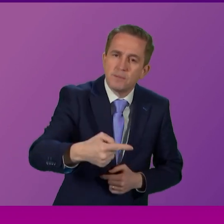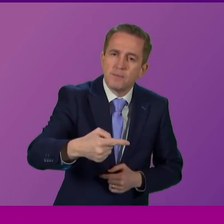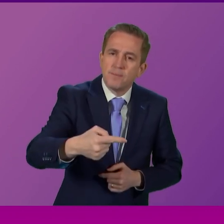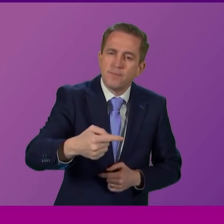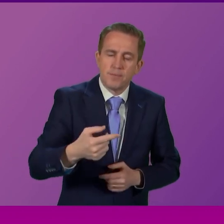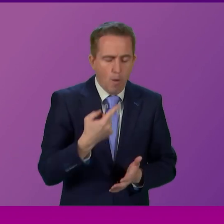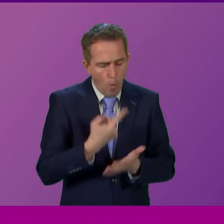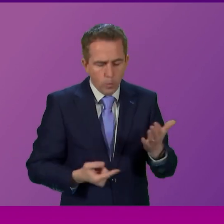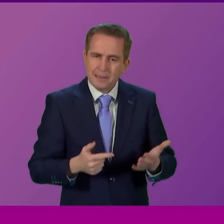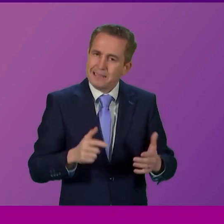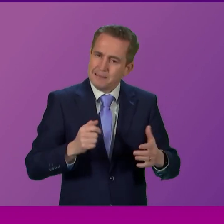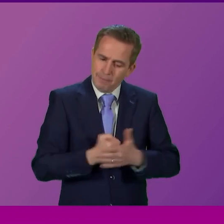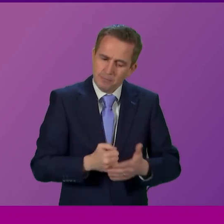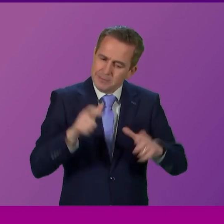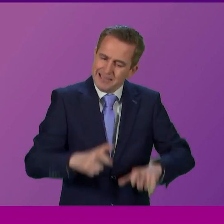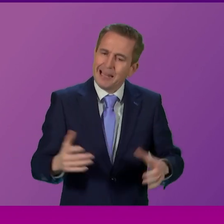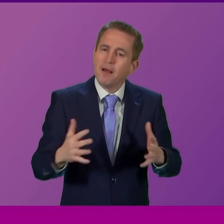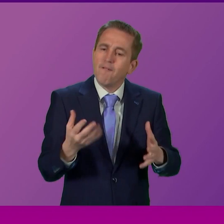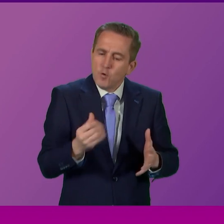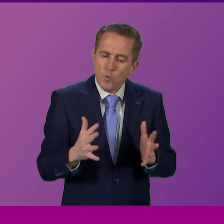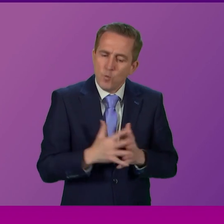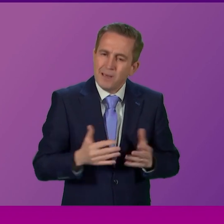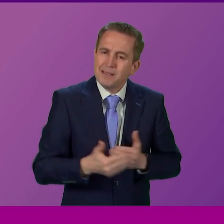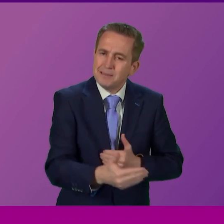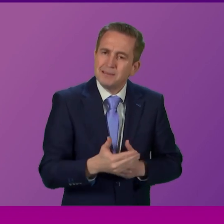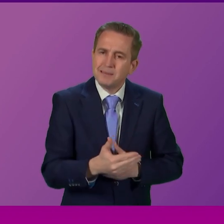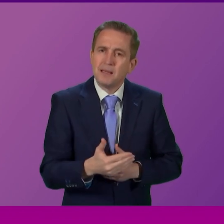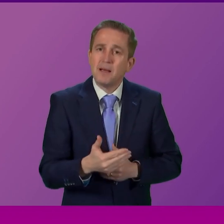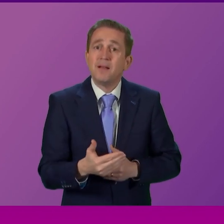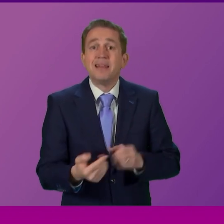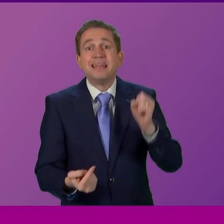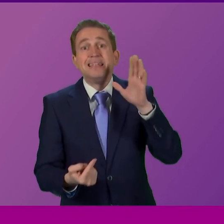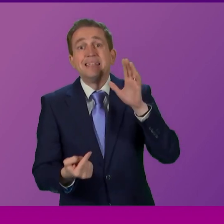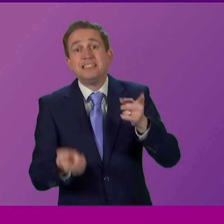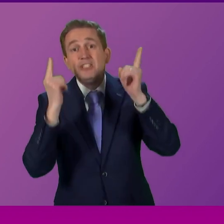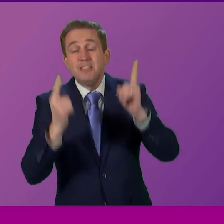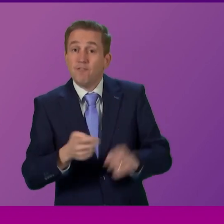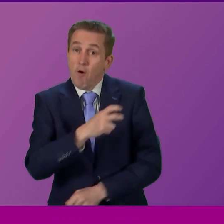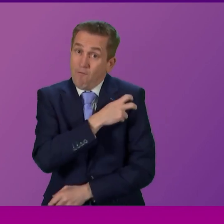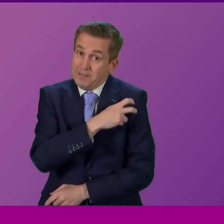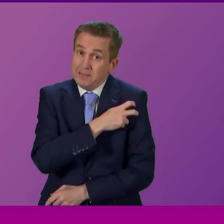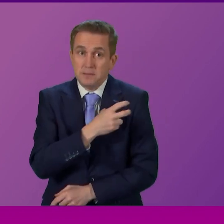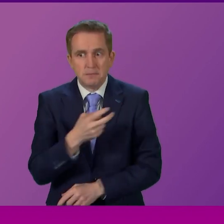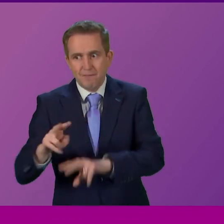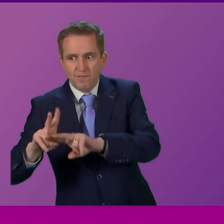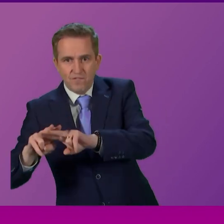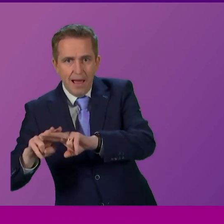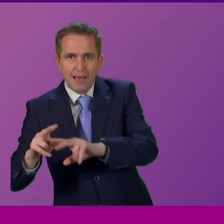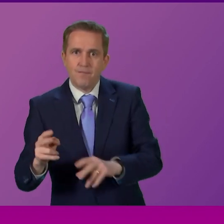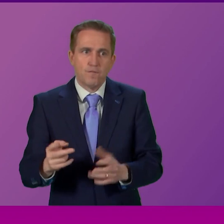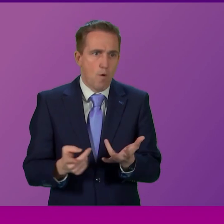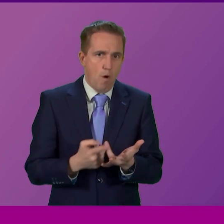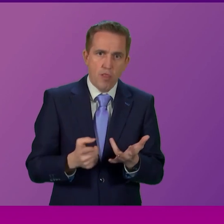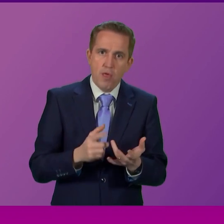for weeks and I have got every confidence that chief officers who are excellent at their job whether it's in Fife or whether it's in any other